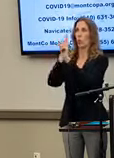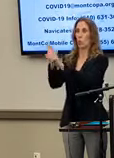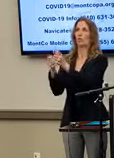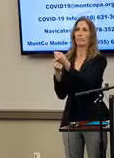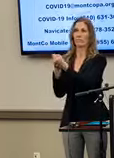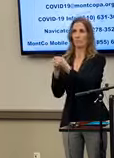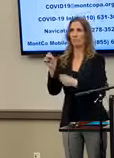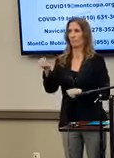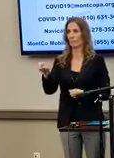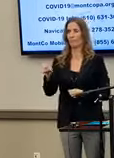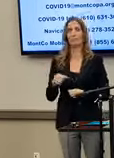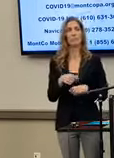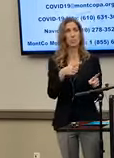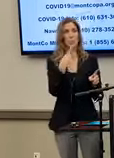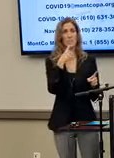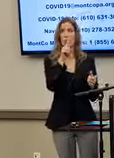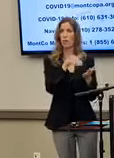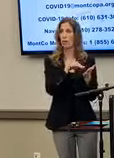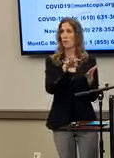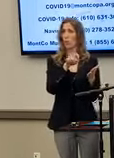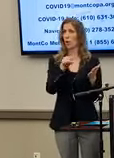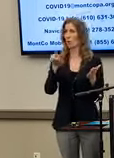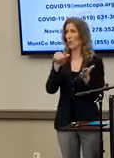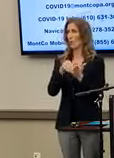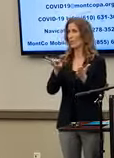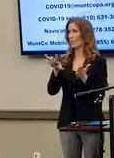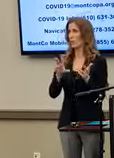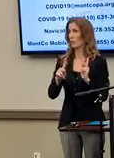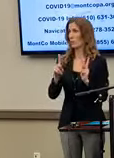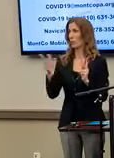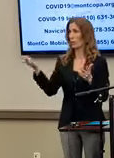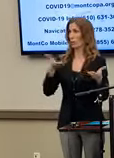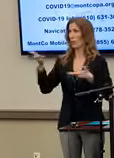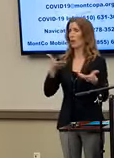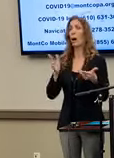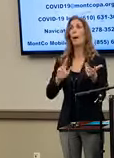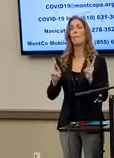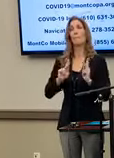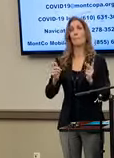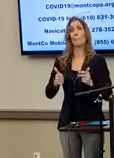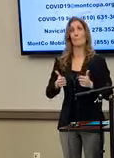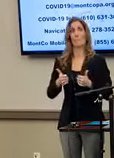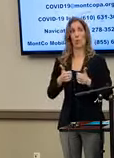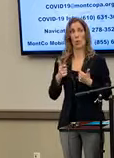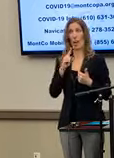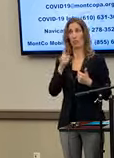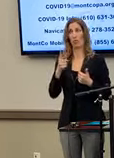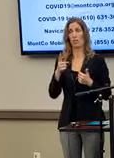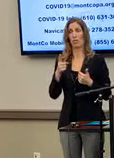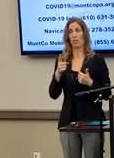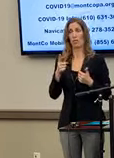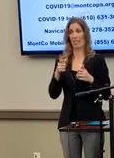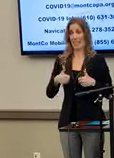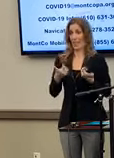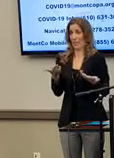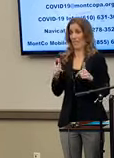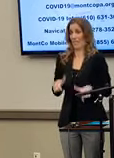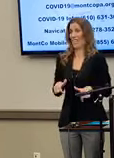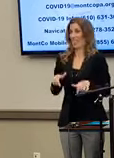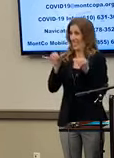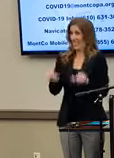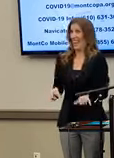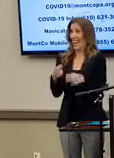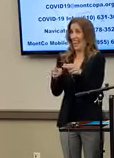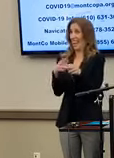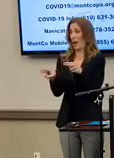So when you say 1,400 to 1,800 brought in, are these people who are actually staying in Montgomery County or